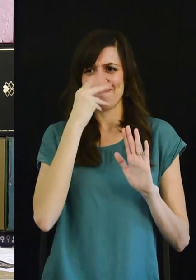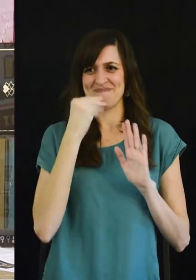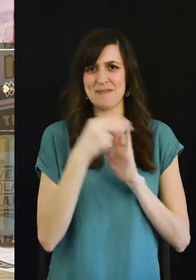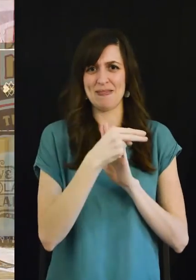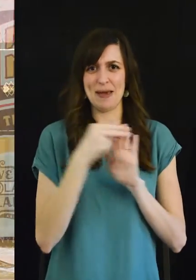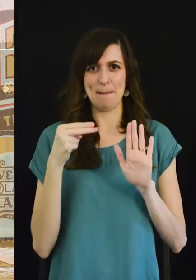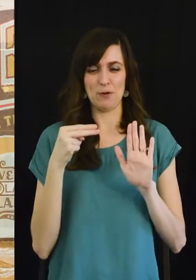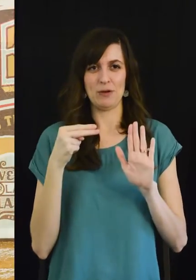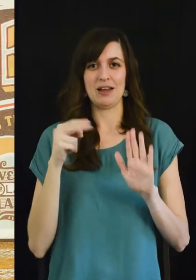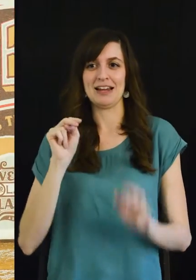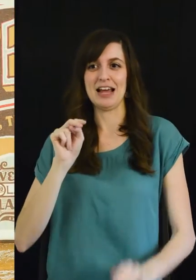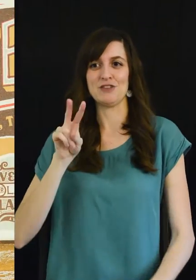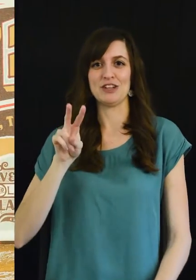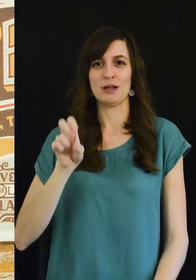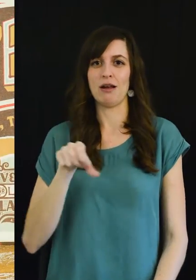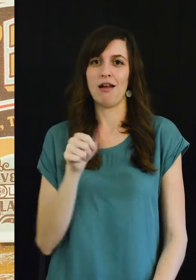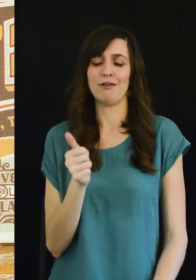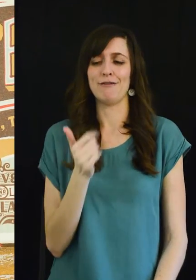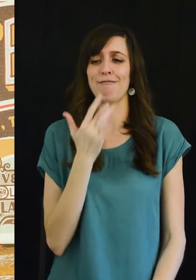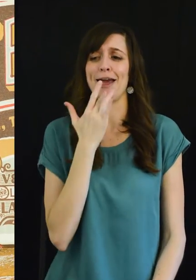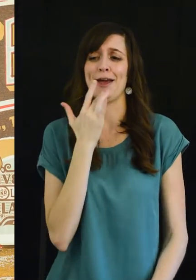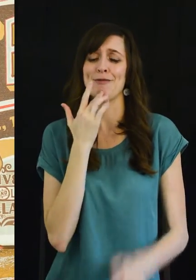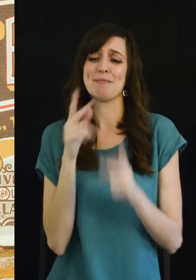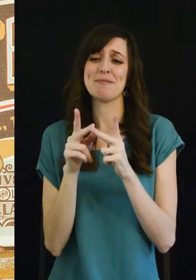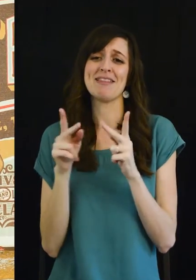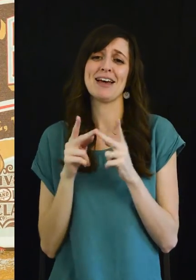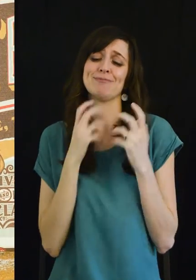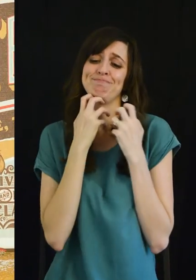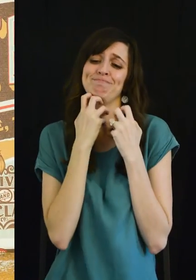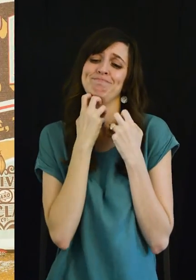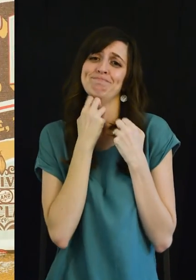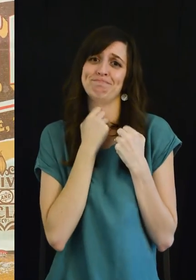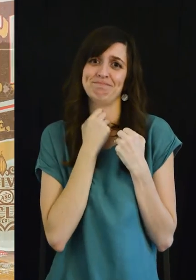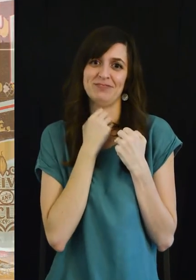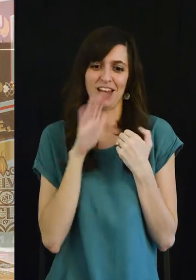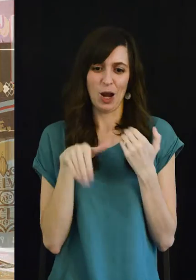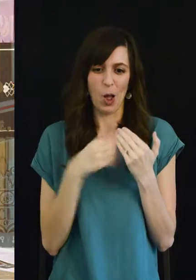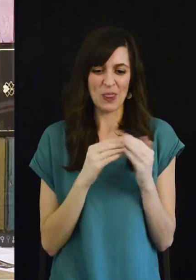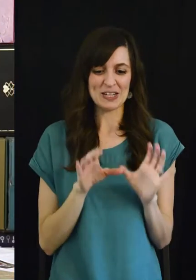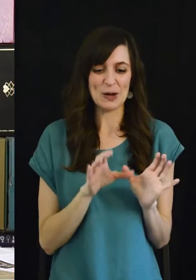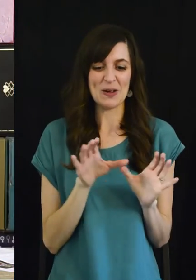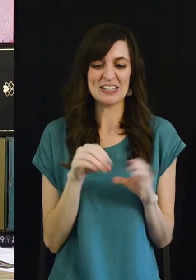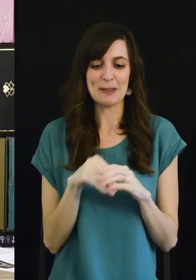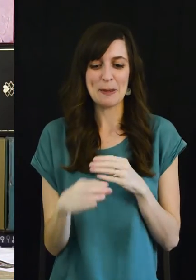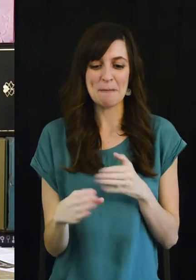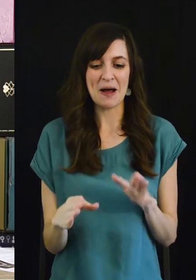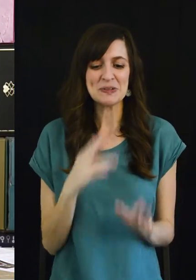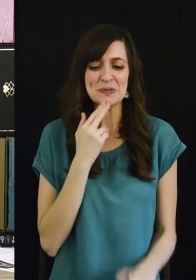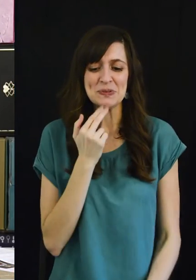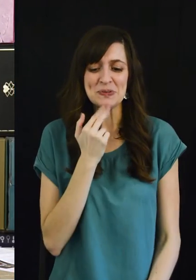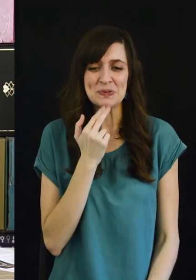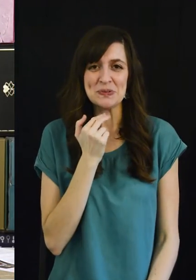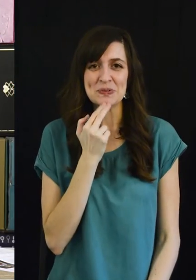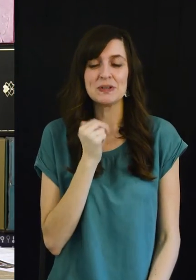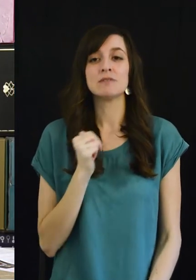Nashville's another fave look all the little hearts in here y'all can y'all see these these are so stinking cute okay we have